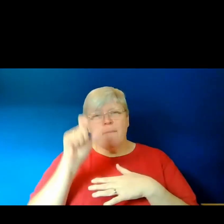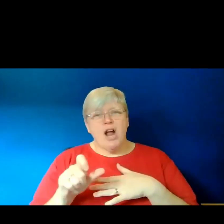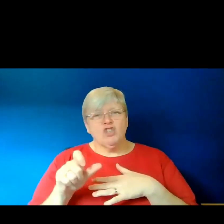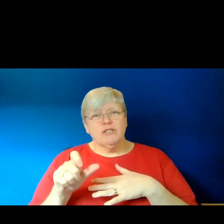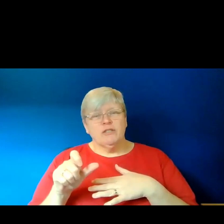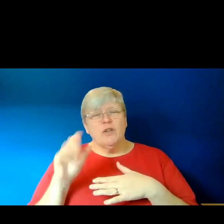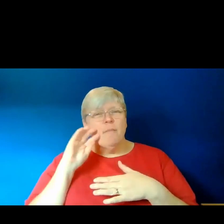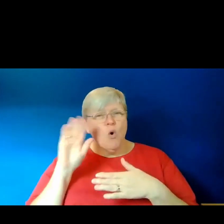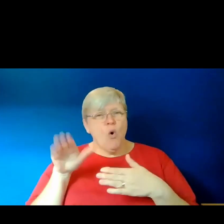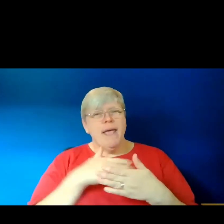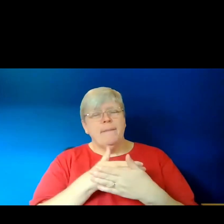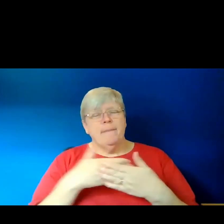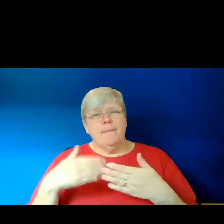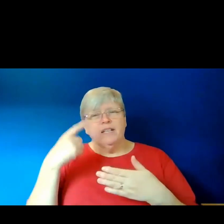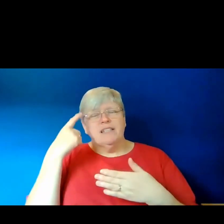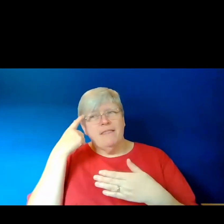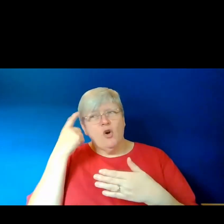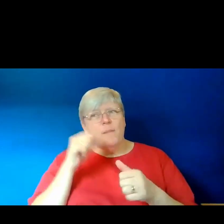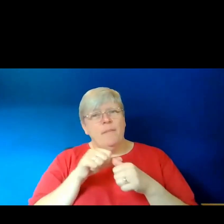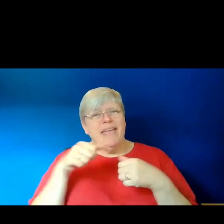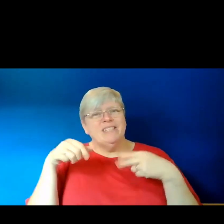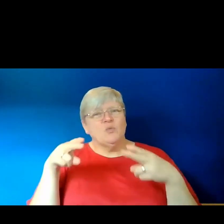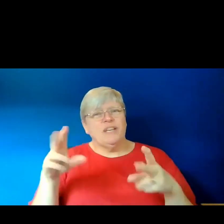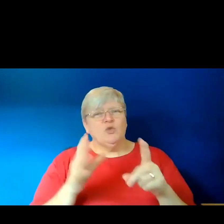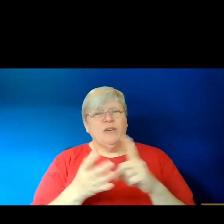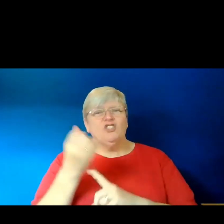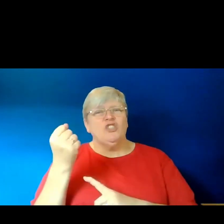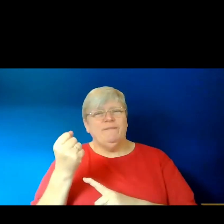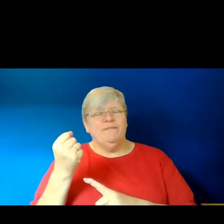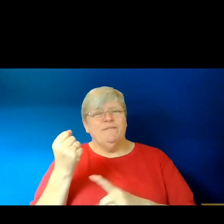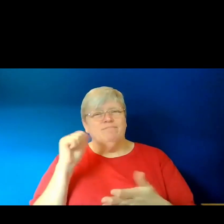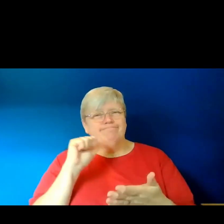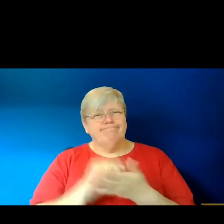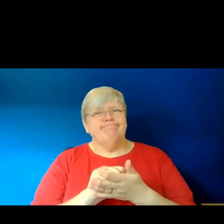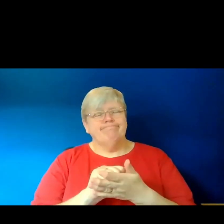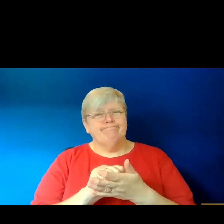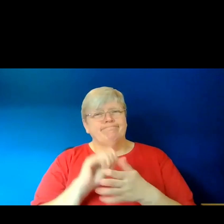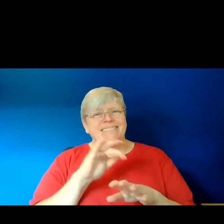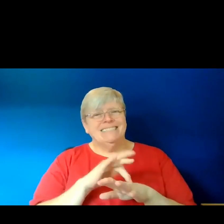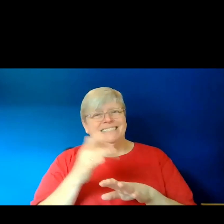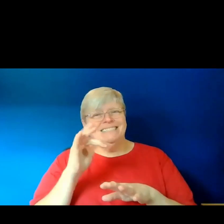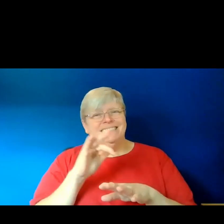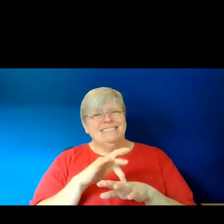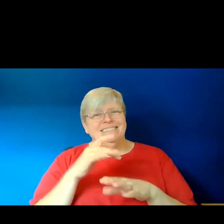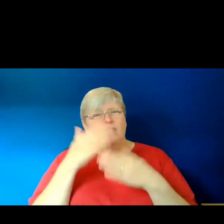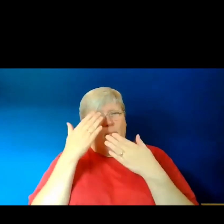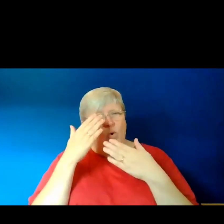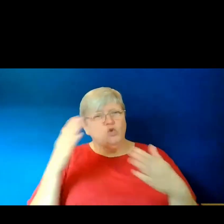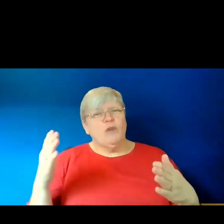because I thought that this was the best way to achieve the intimate portrayal and immediacy that I was going for.